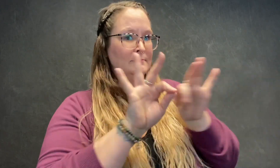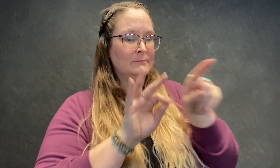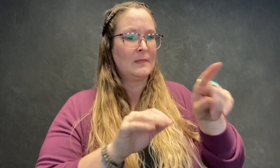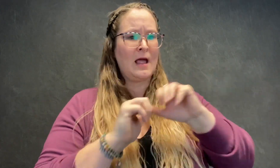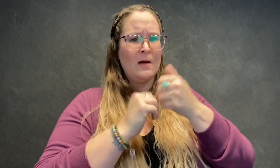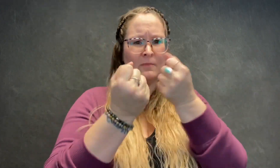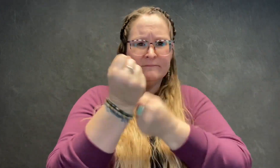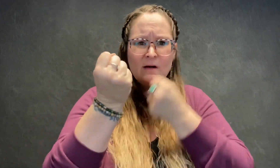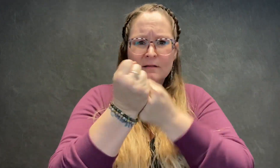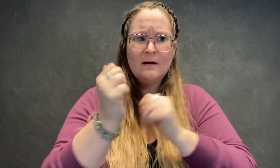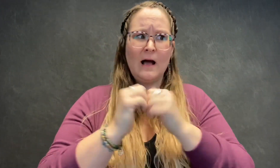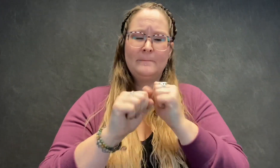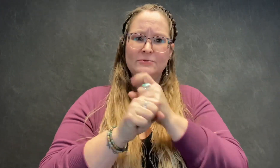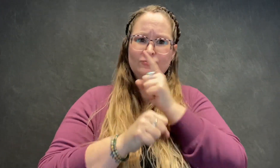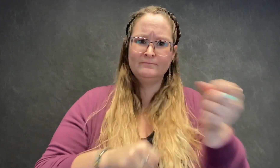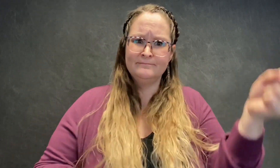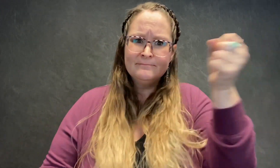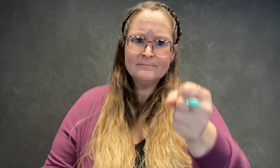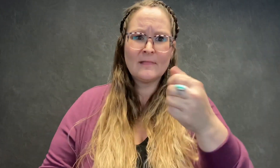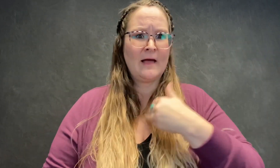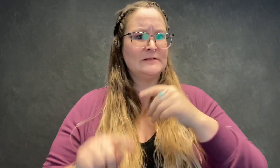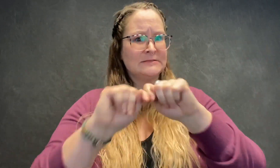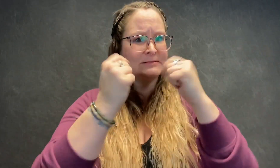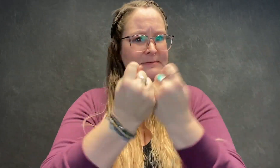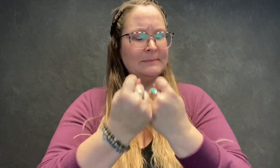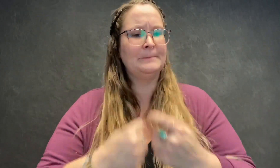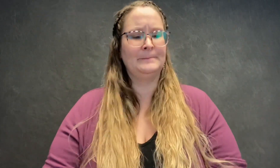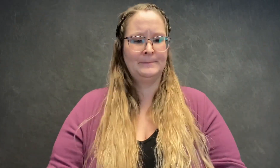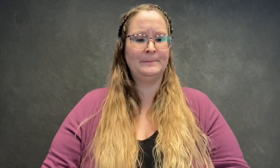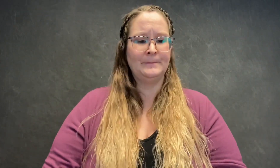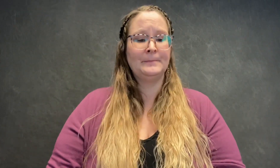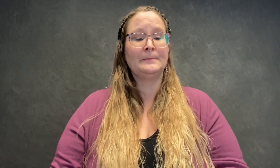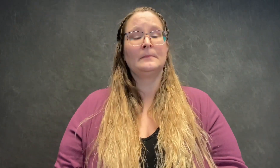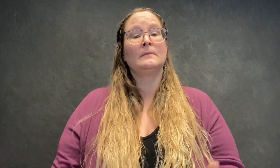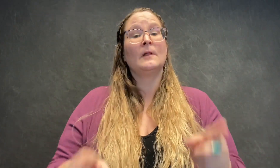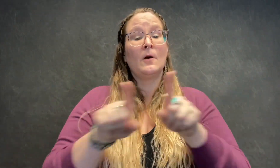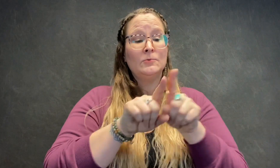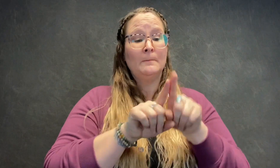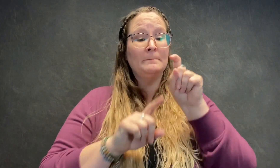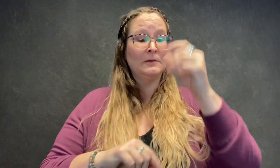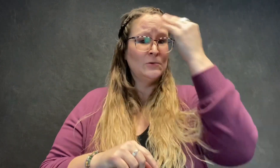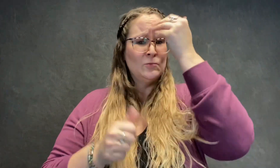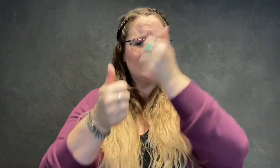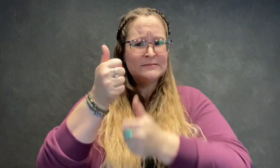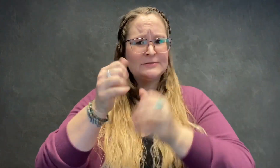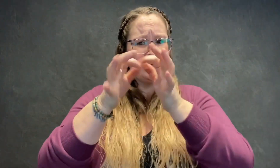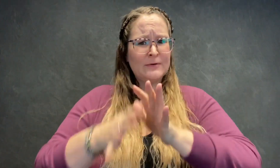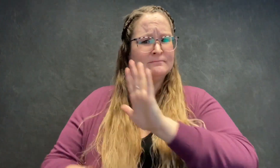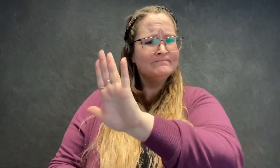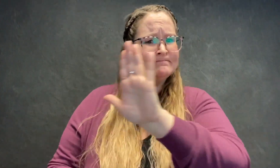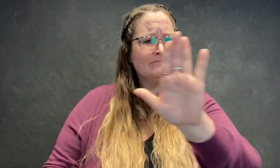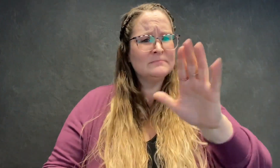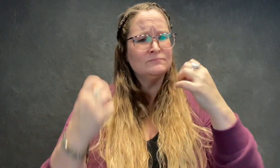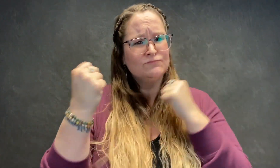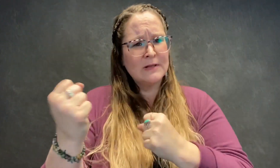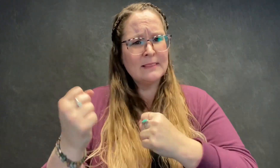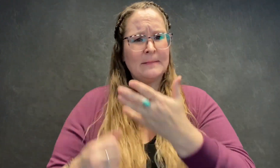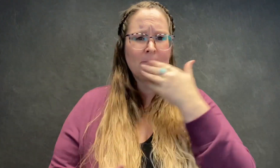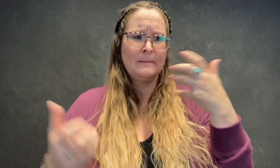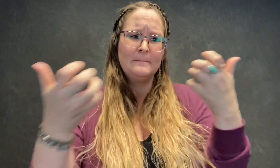interpreters and where they are needed and how to advocate for their services. And lastly, they must know interpreter strengths and to